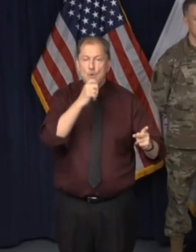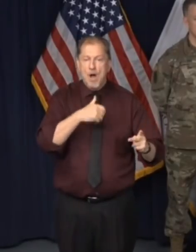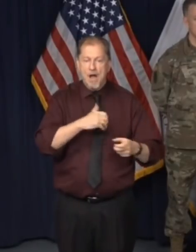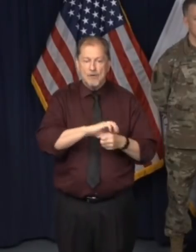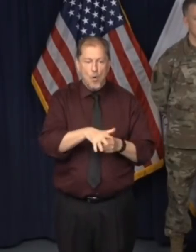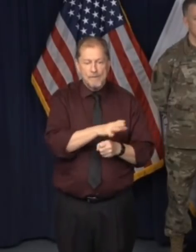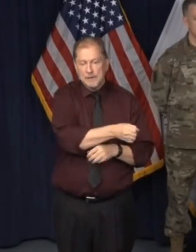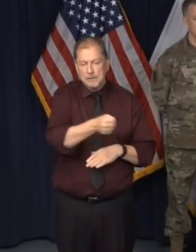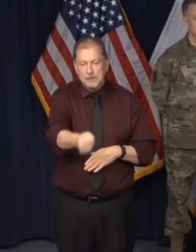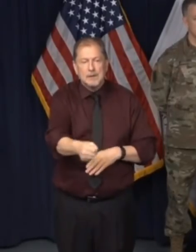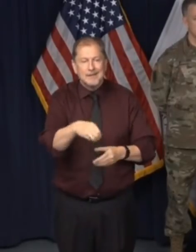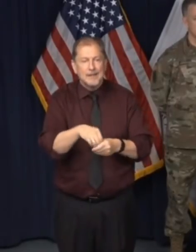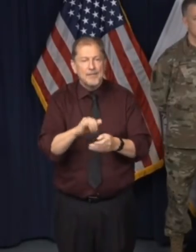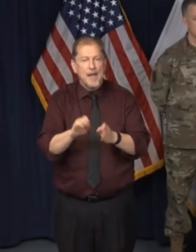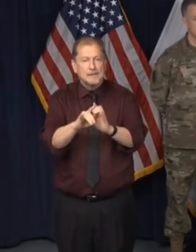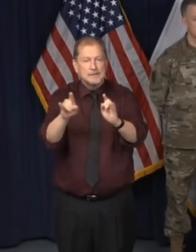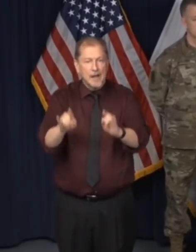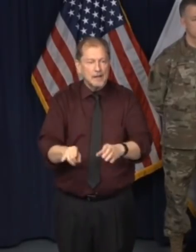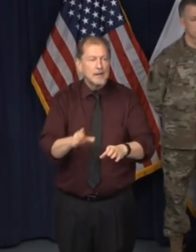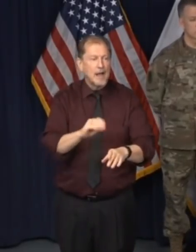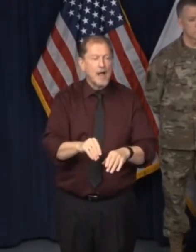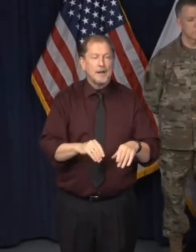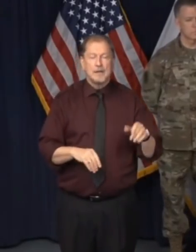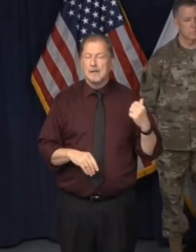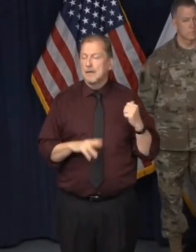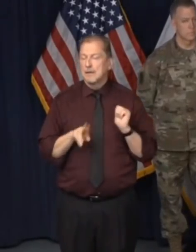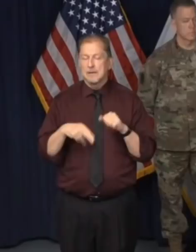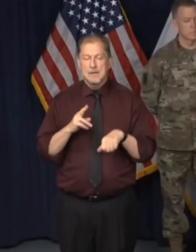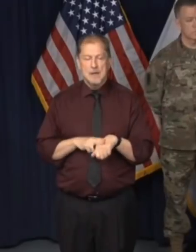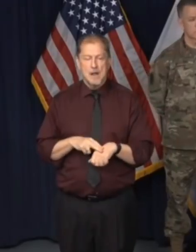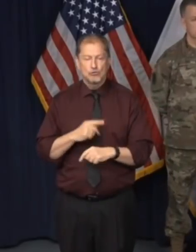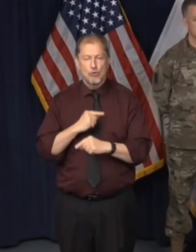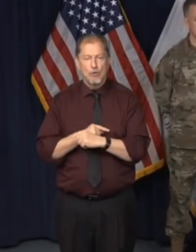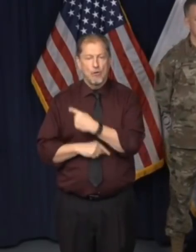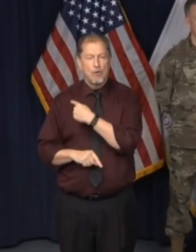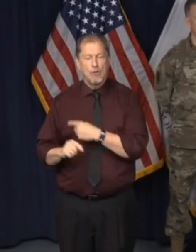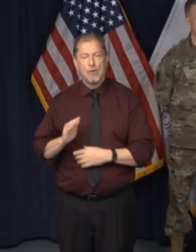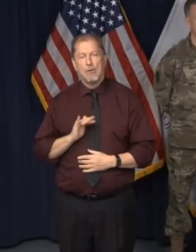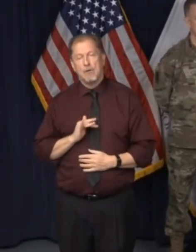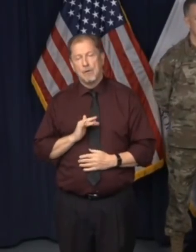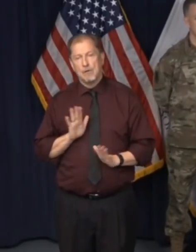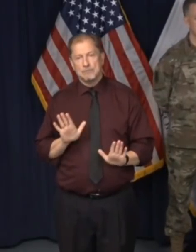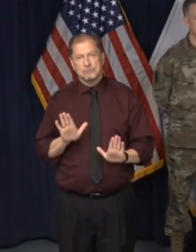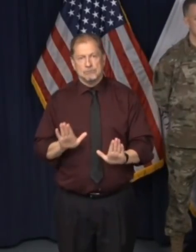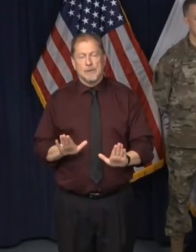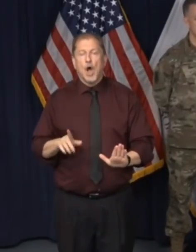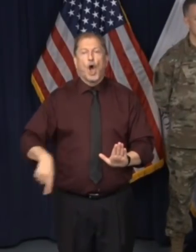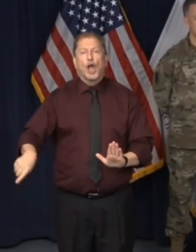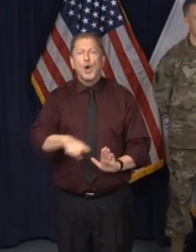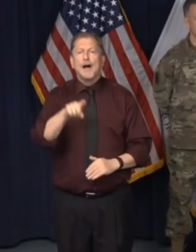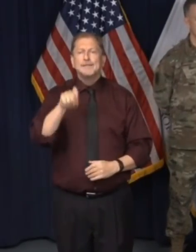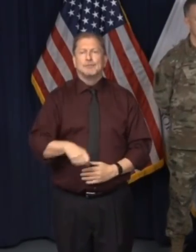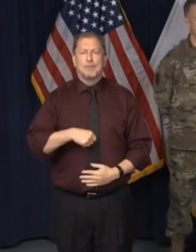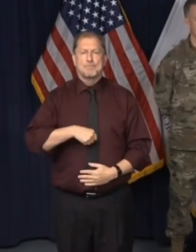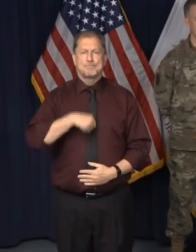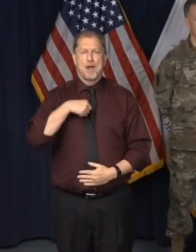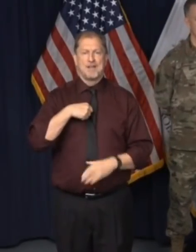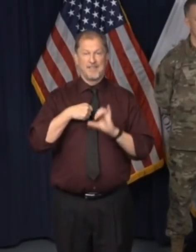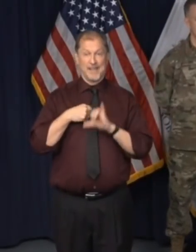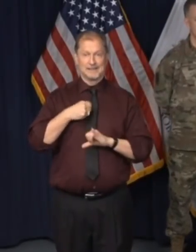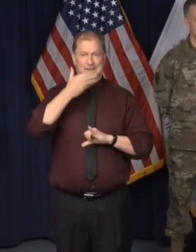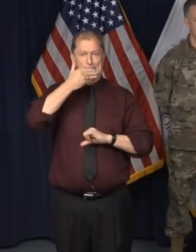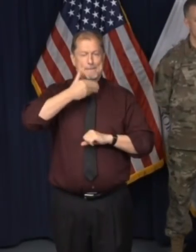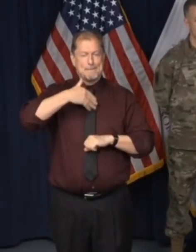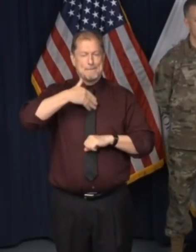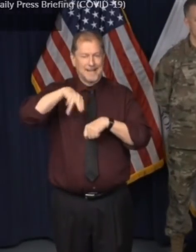within the prison. Um, and the National Guardsmen have just been outstanding. I you should be so proud. It's the best National